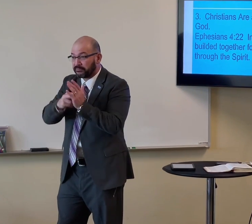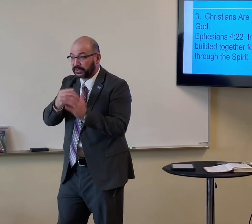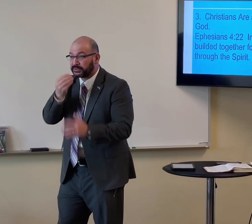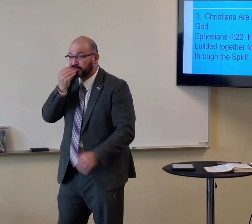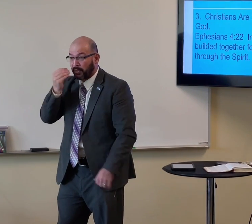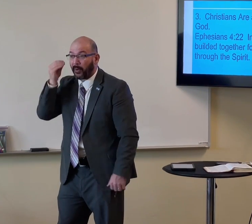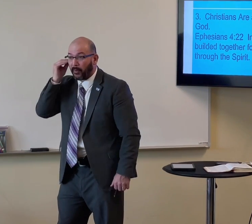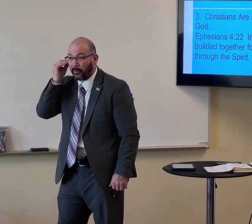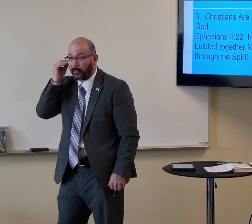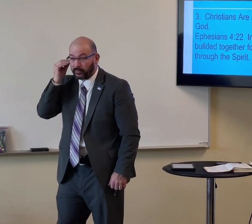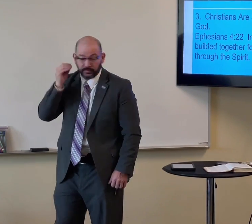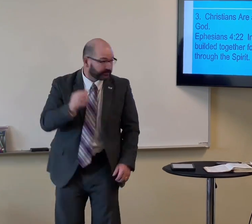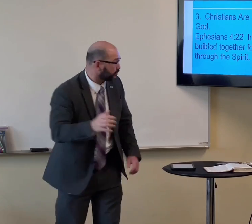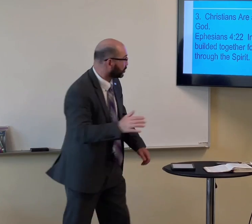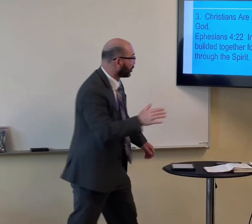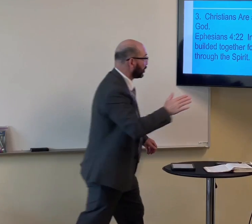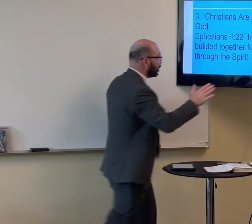that's what it means a home a place where people live